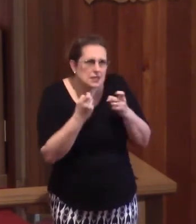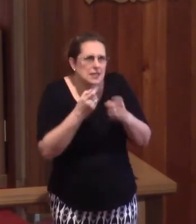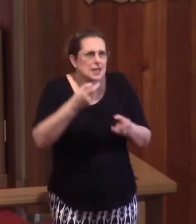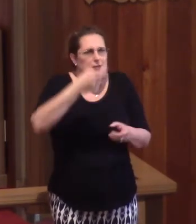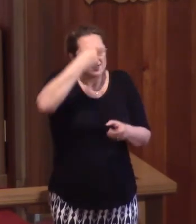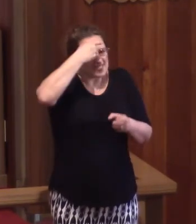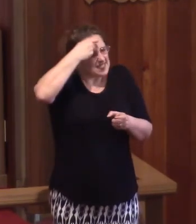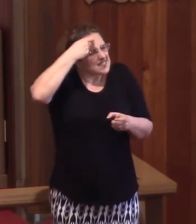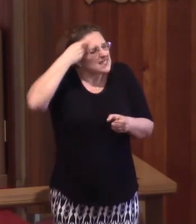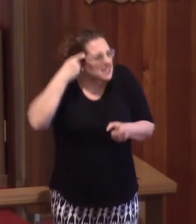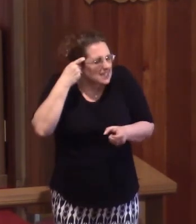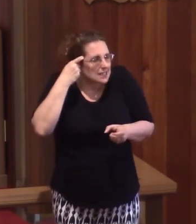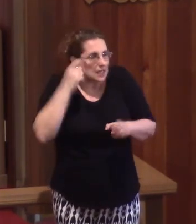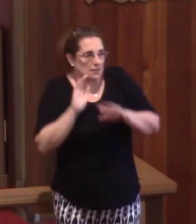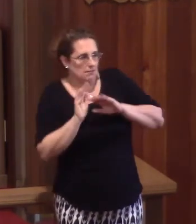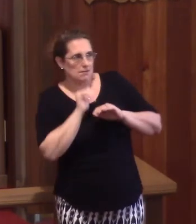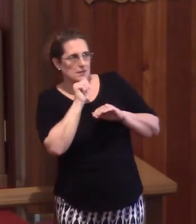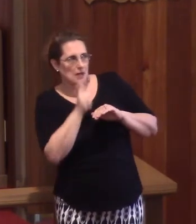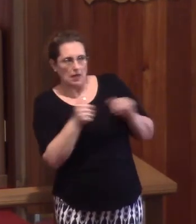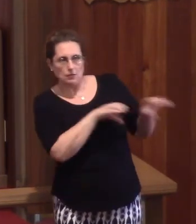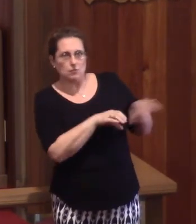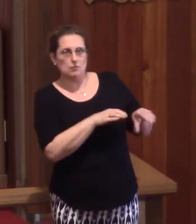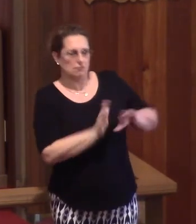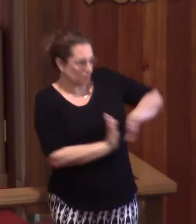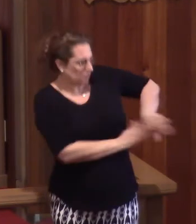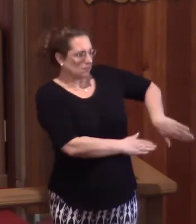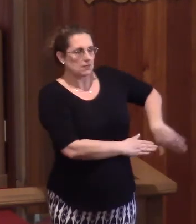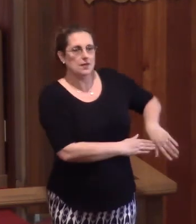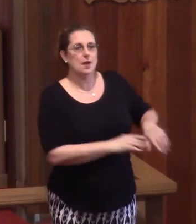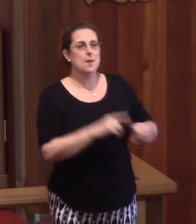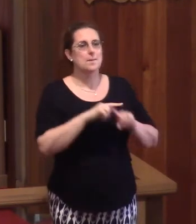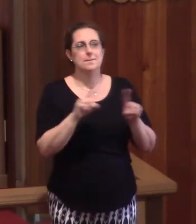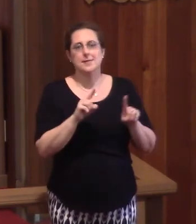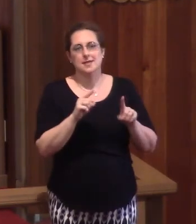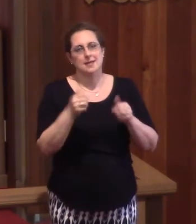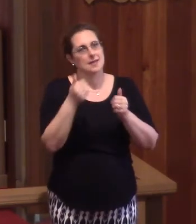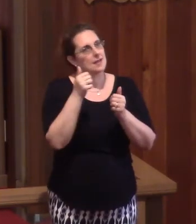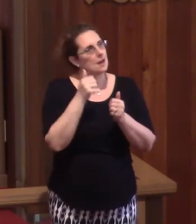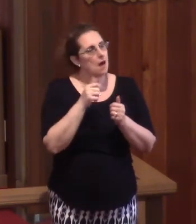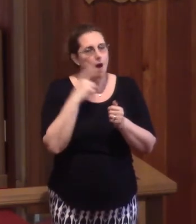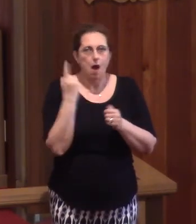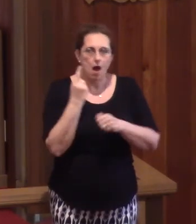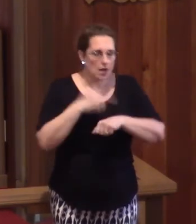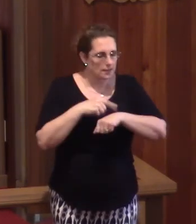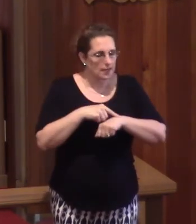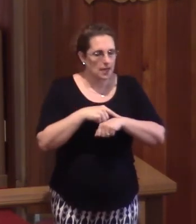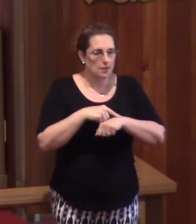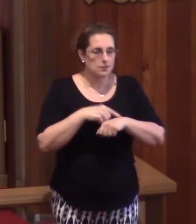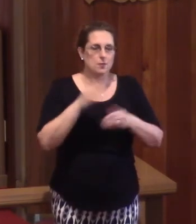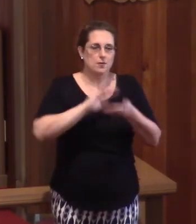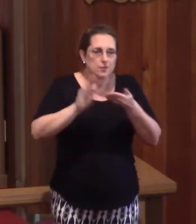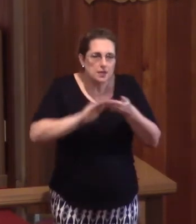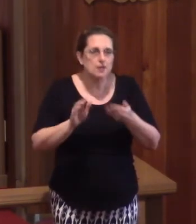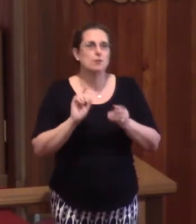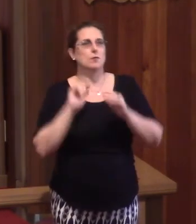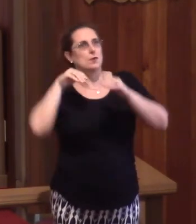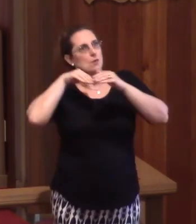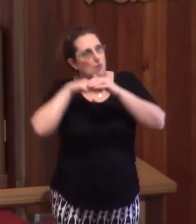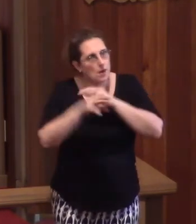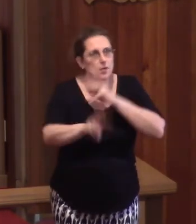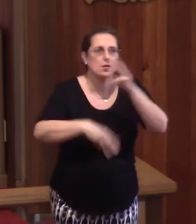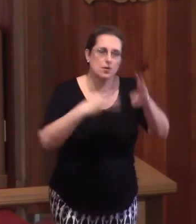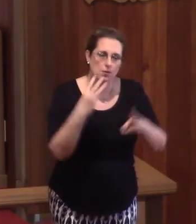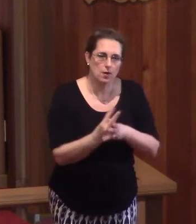an avoidant. Well, every time we're forgiven, right? We're sent back out into the world again.